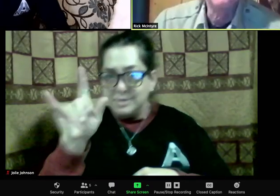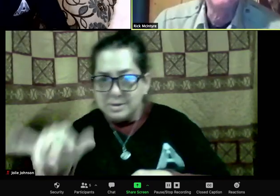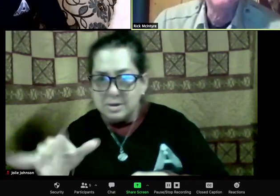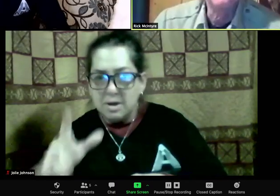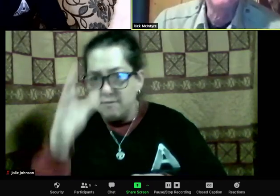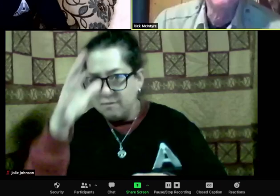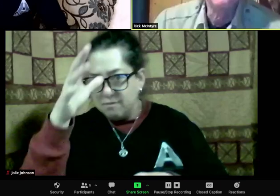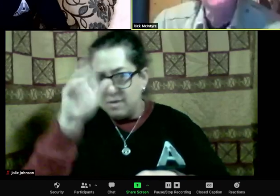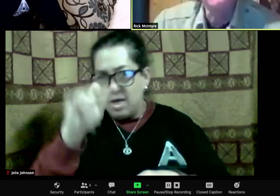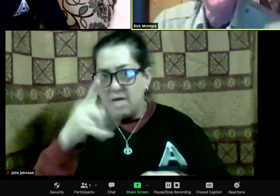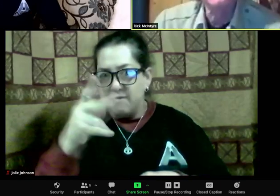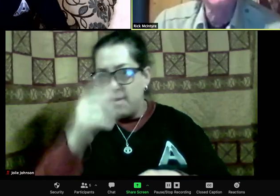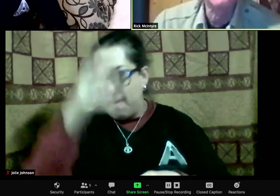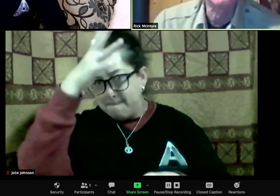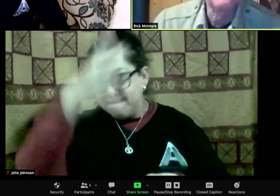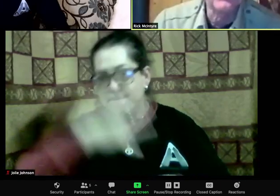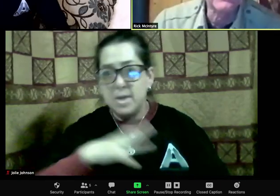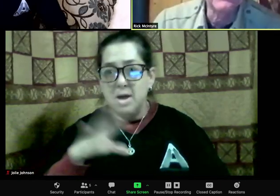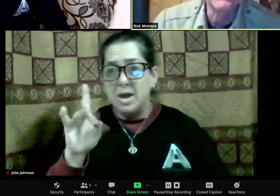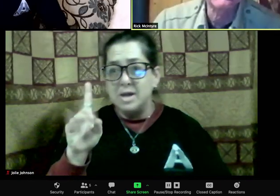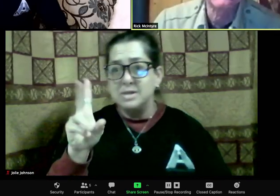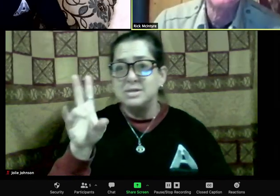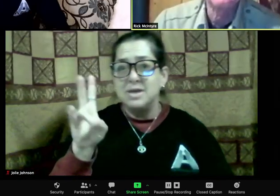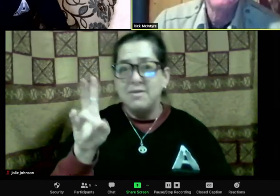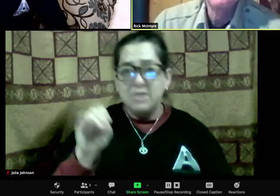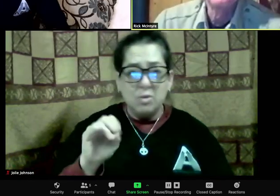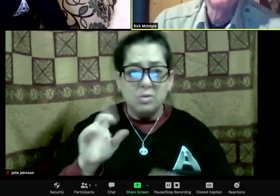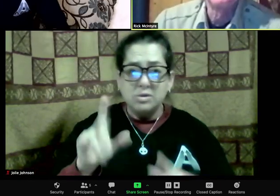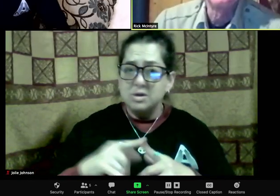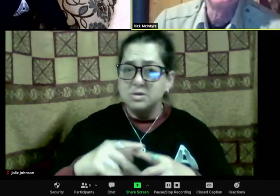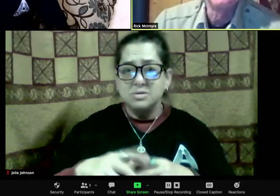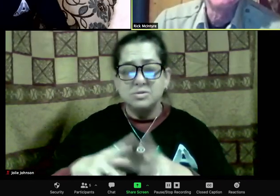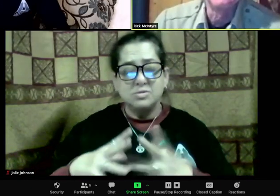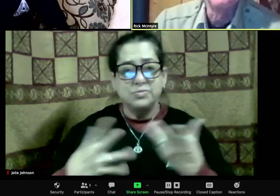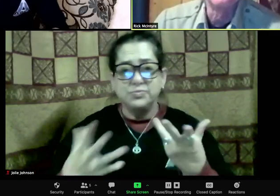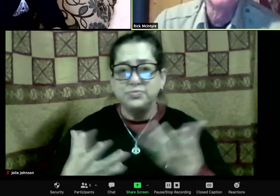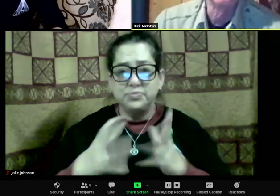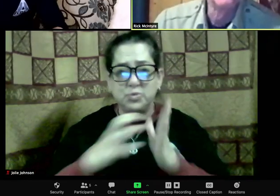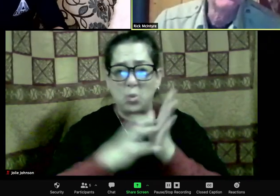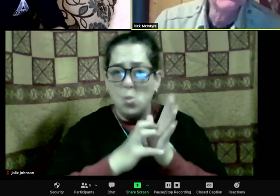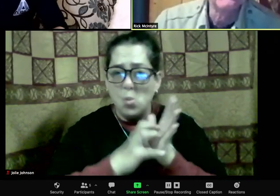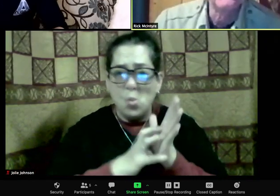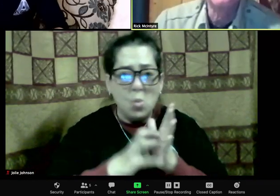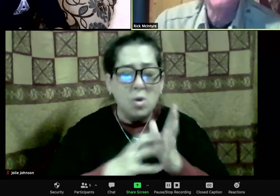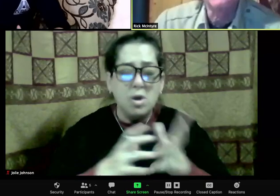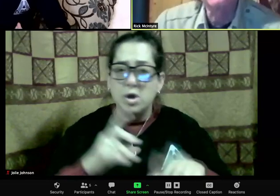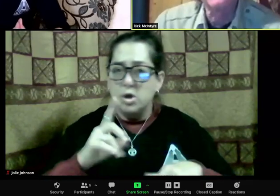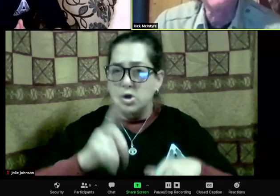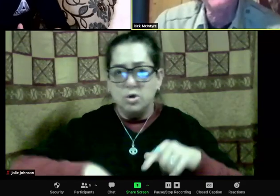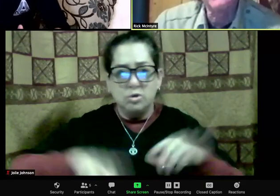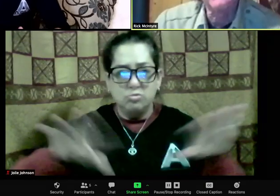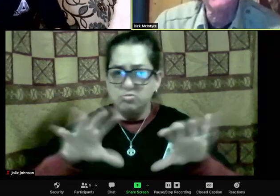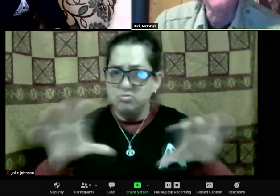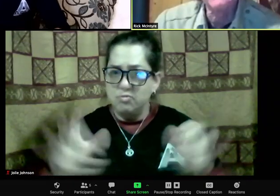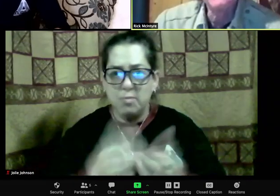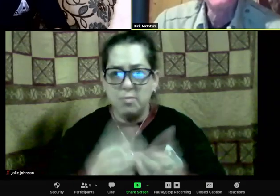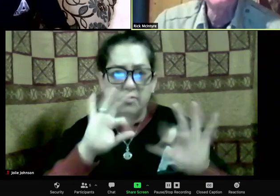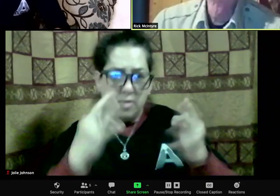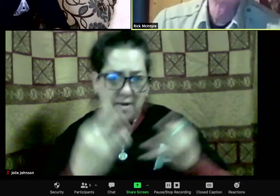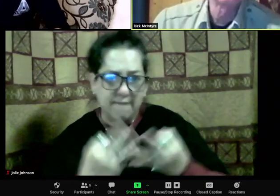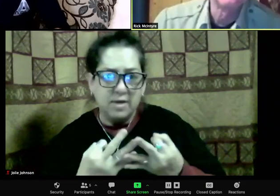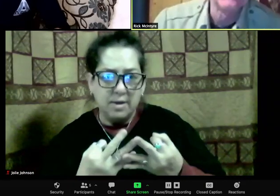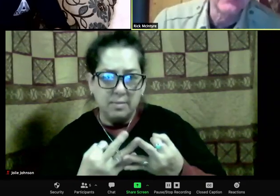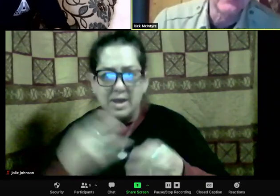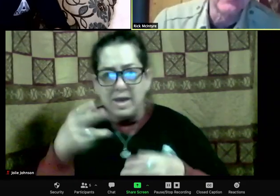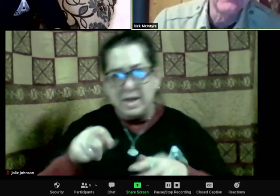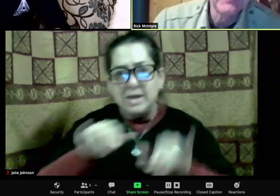behind, but she would always catch up. She worked hard to feed and support and protect the pups born to the other female that had